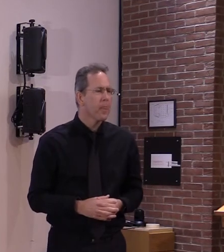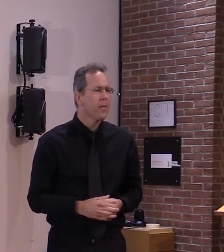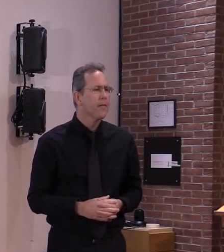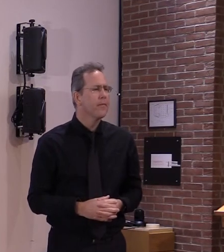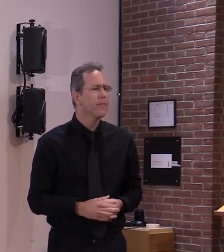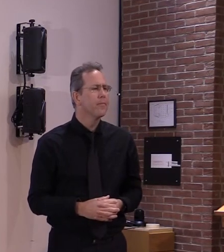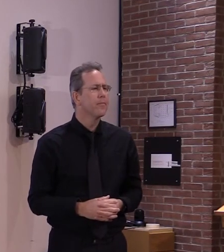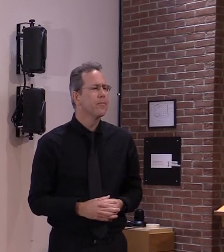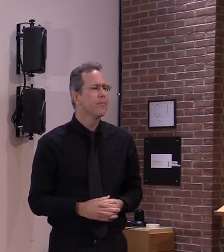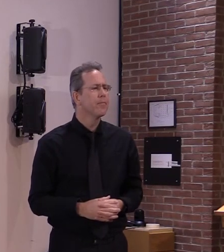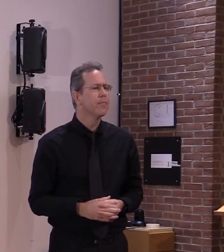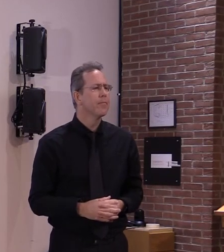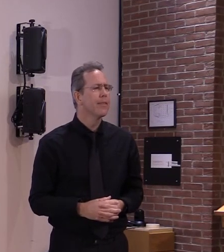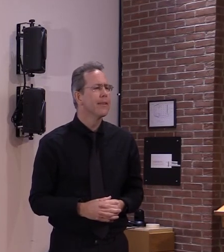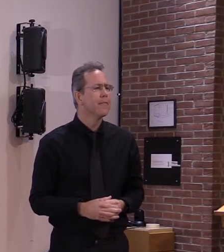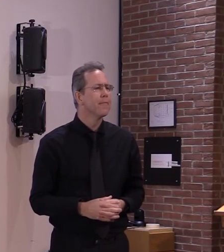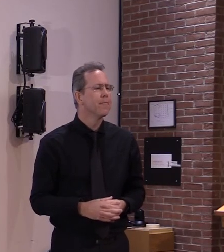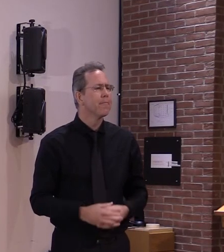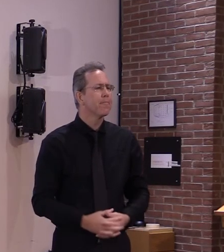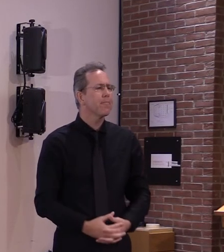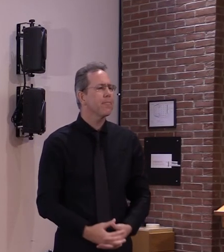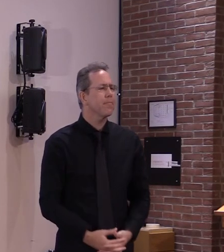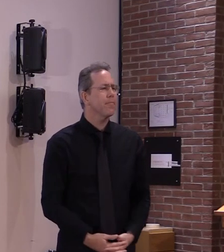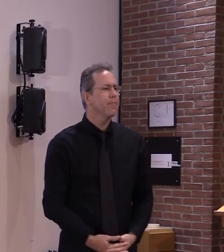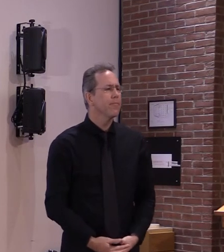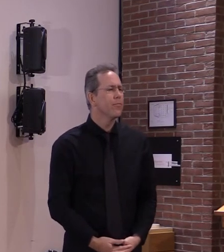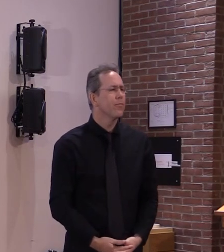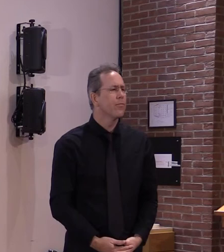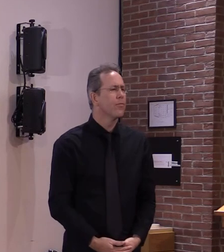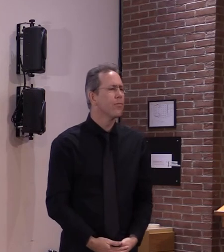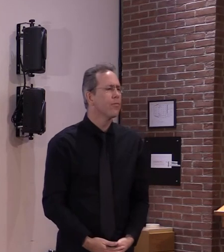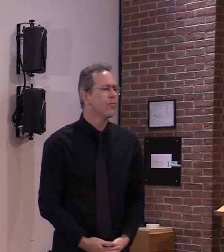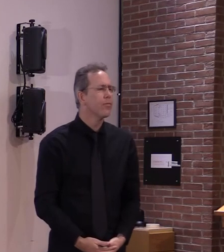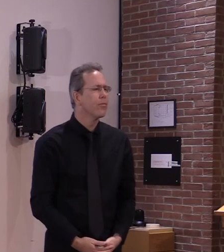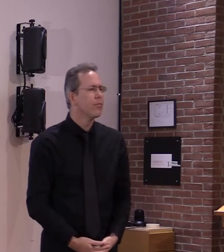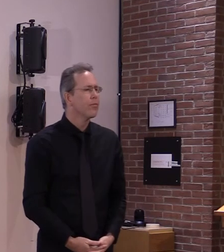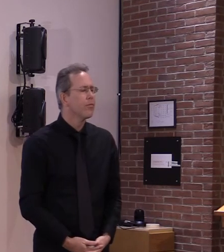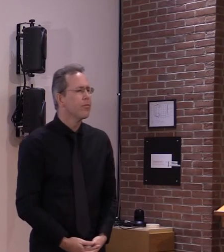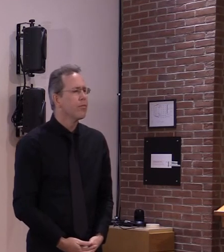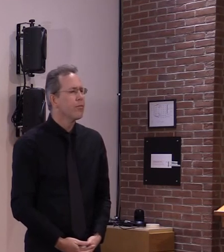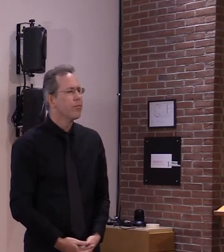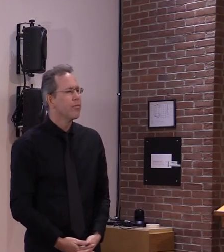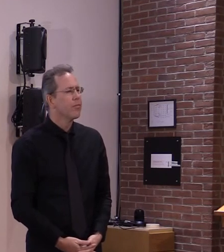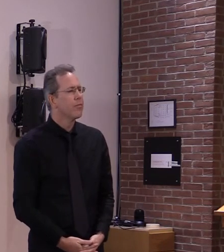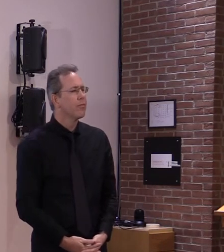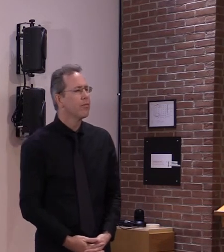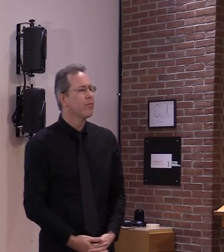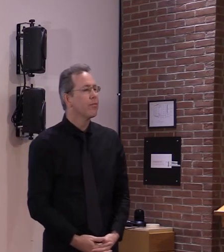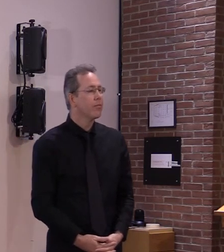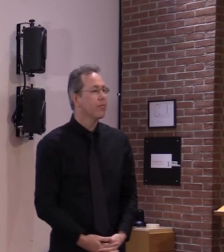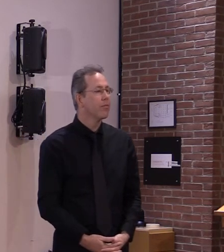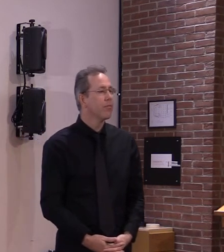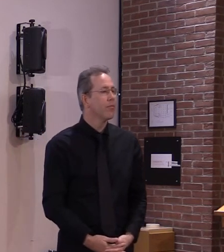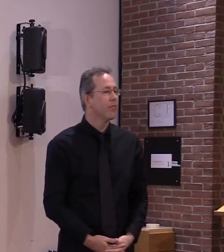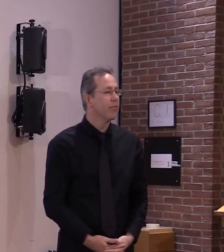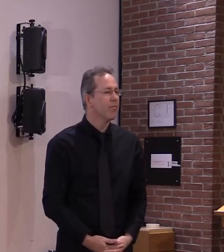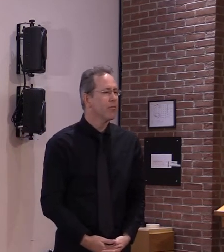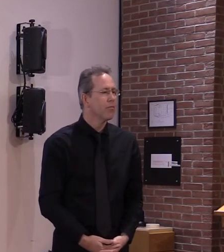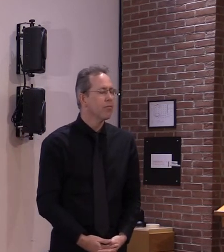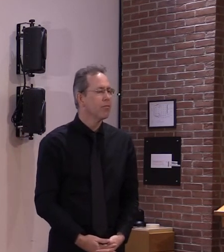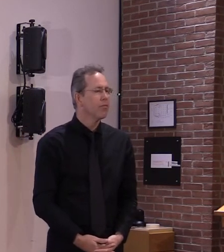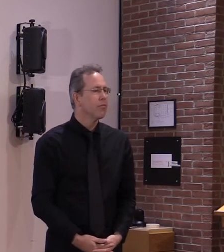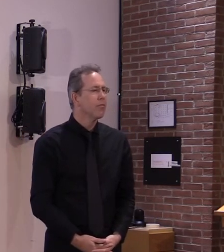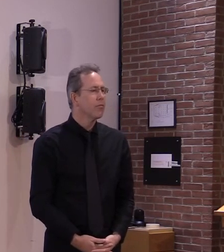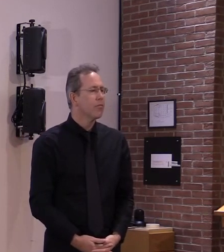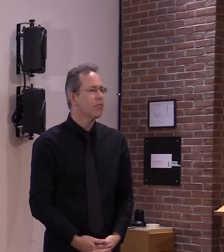media uh slash 143557 slash downloads um